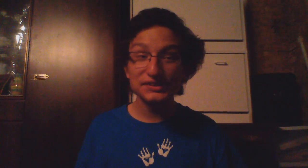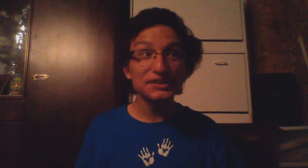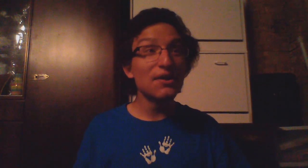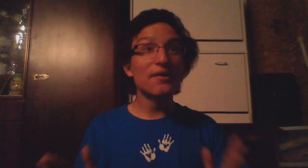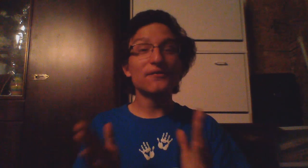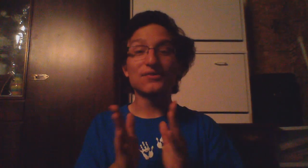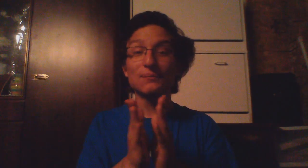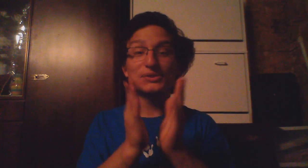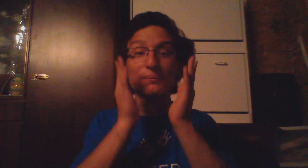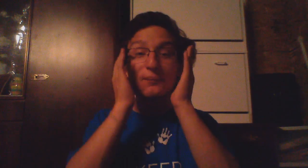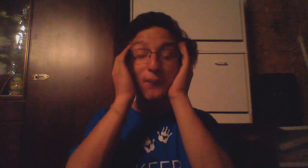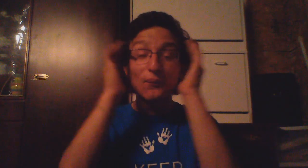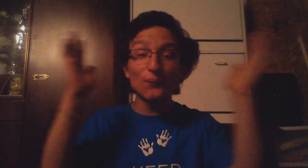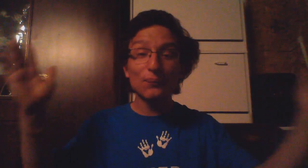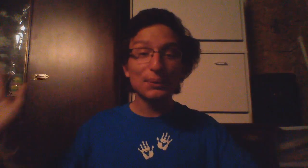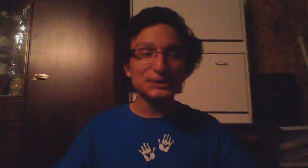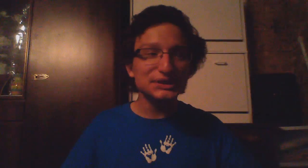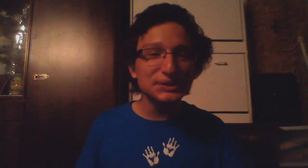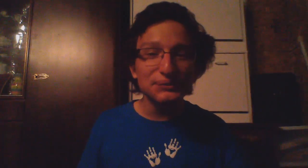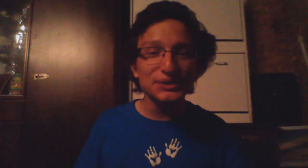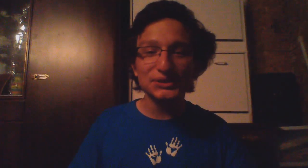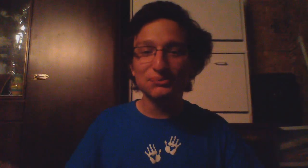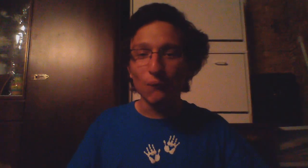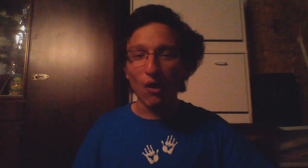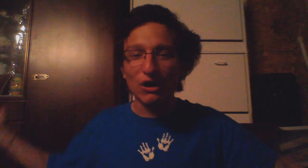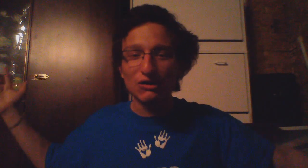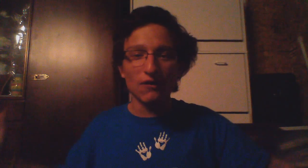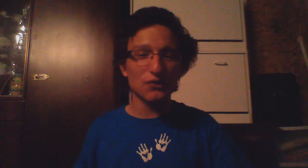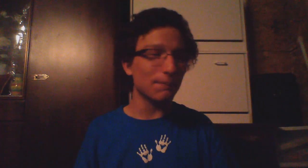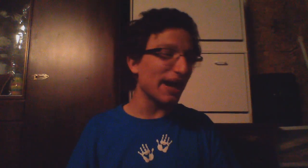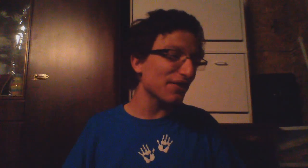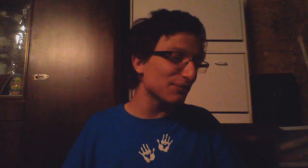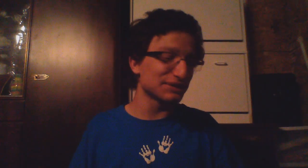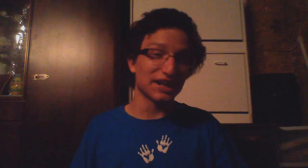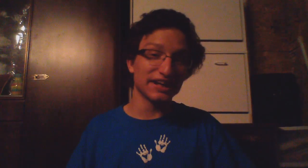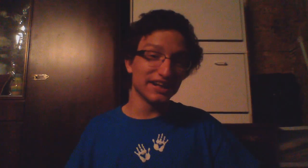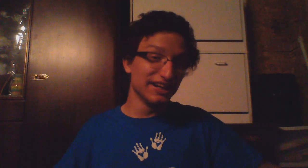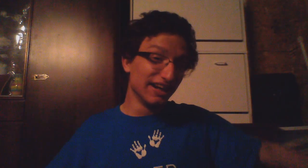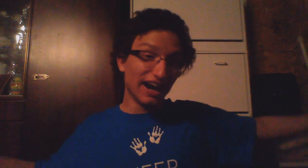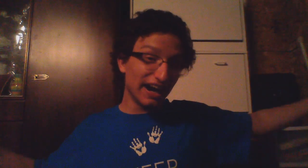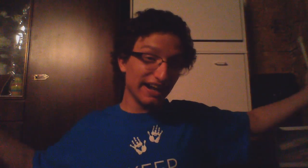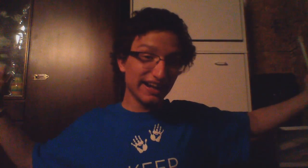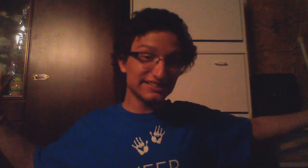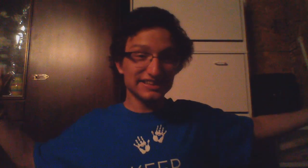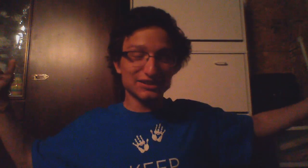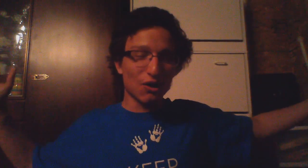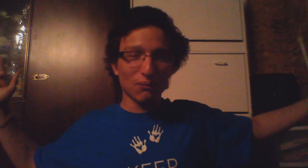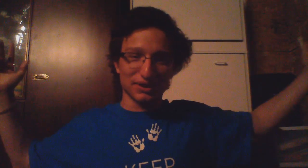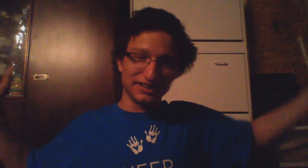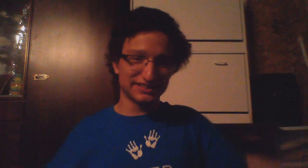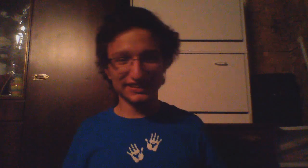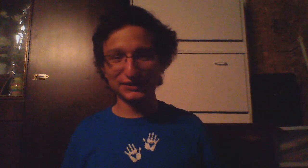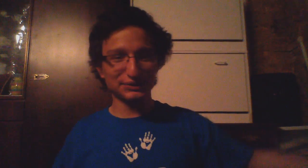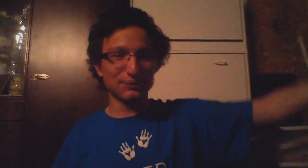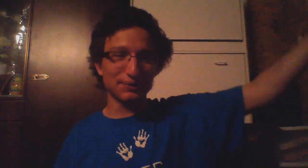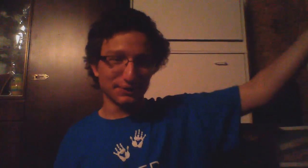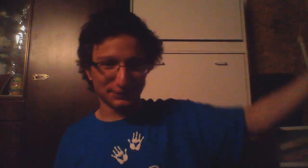from some person who just walked off the path and was like I guess he's homeless here's a quarter